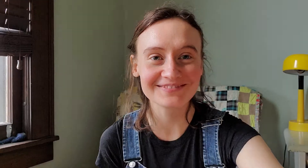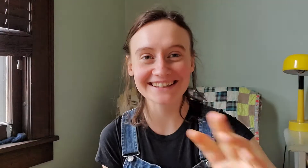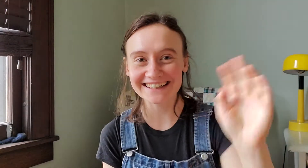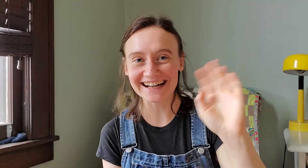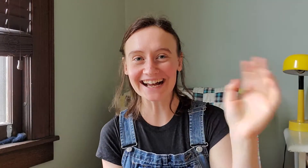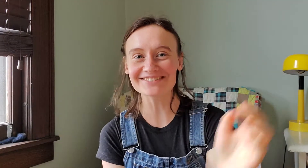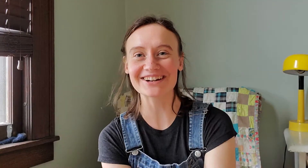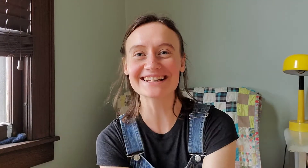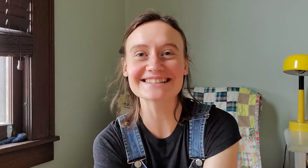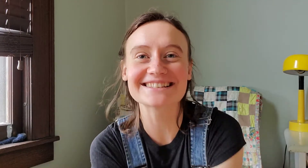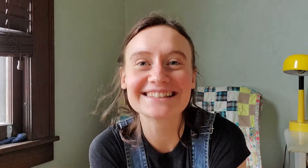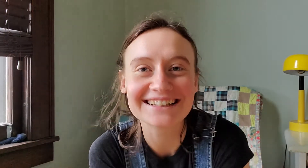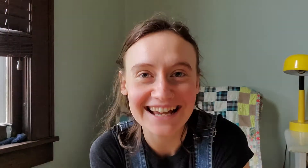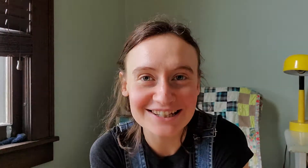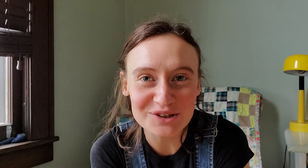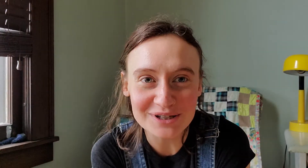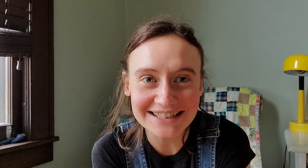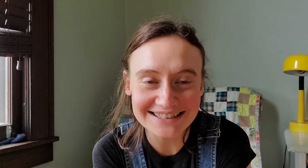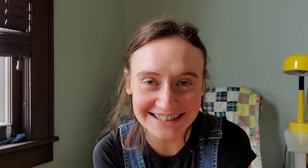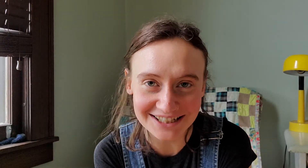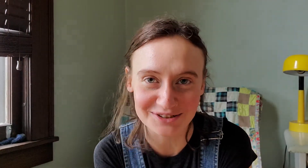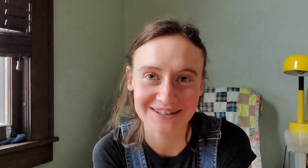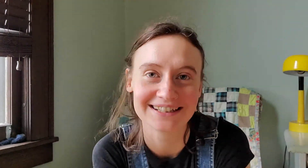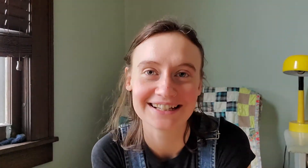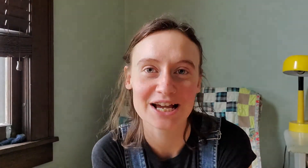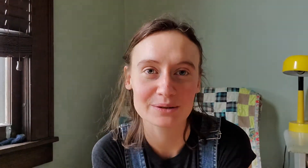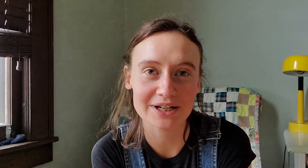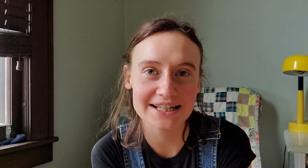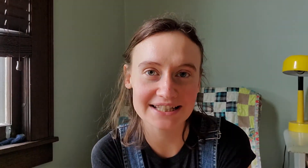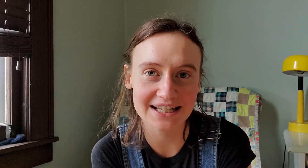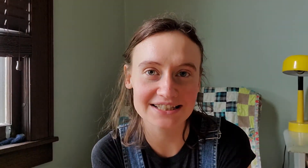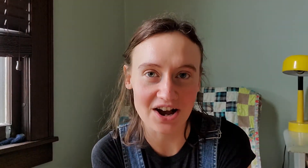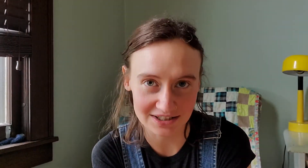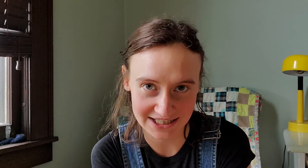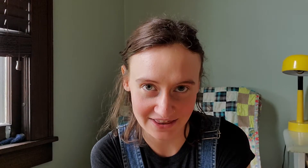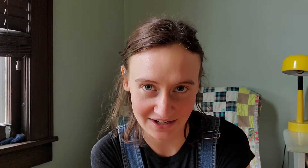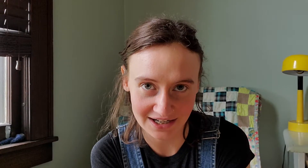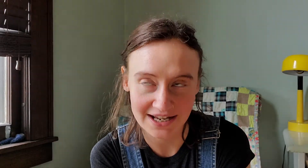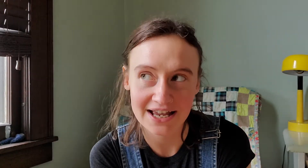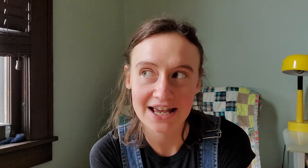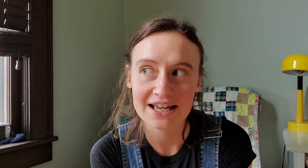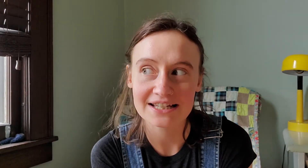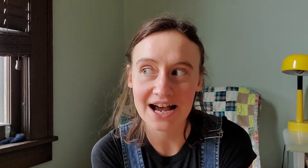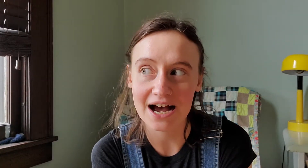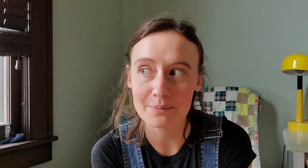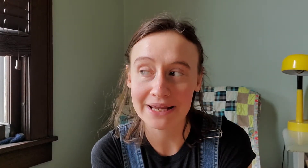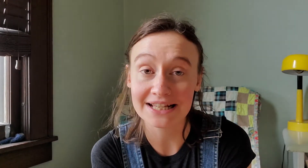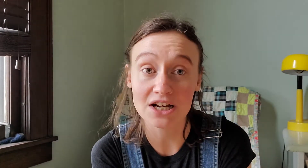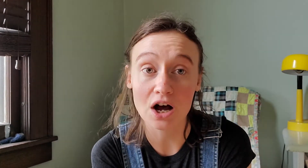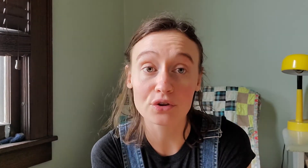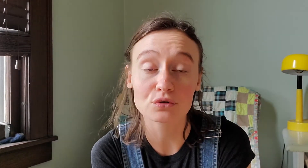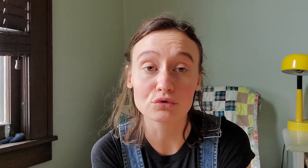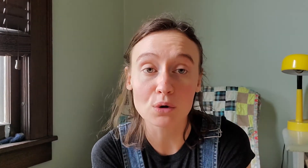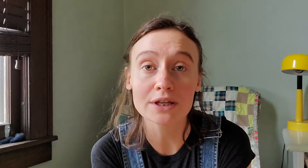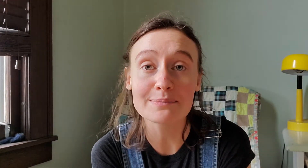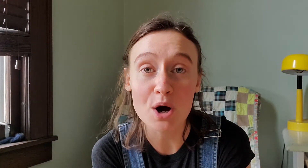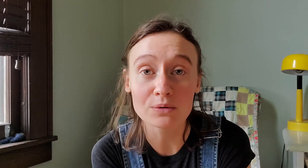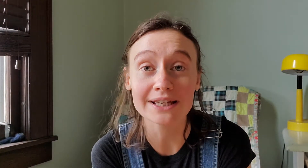Hi friends! It's so good to see you! We're gonna sing a song together and it's called the Roly-Poly